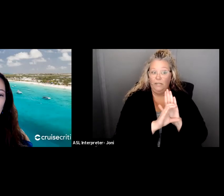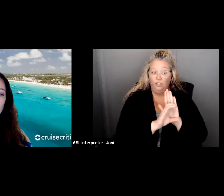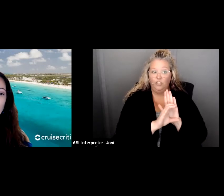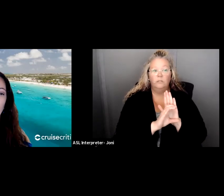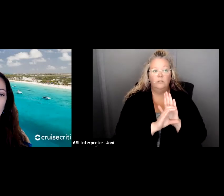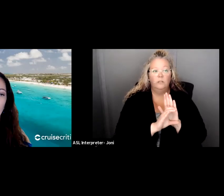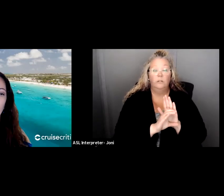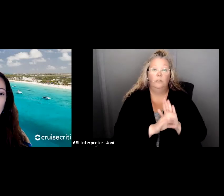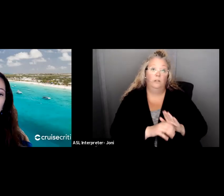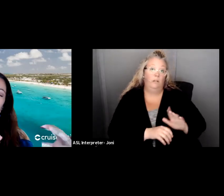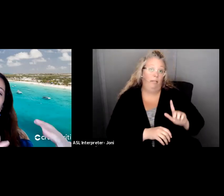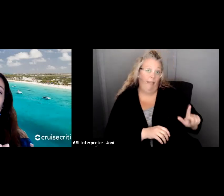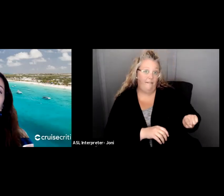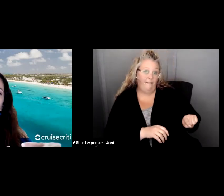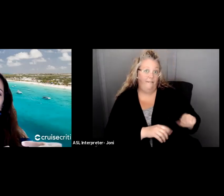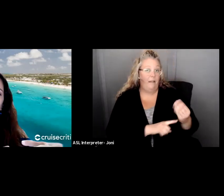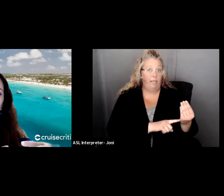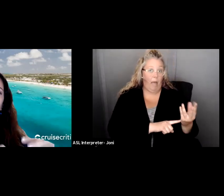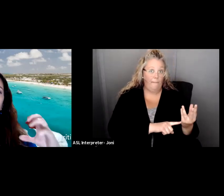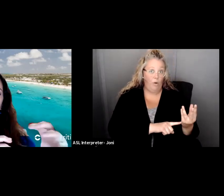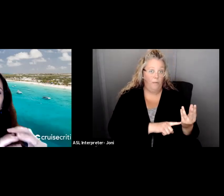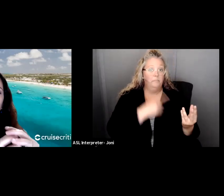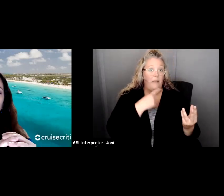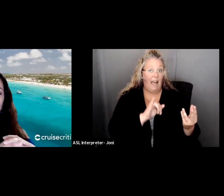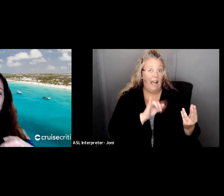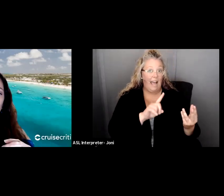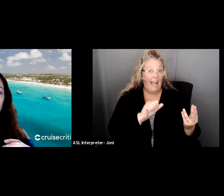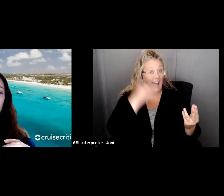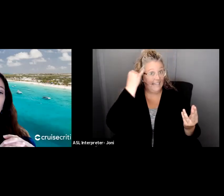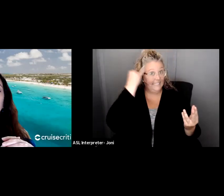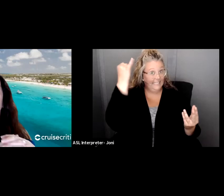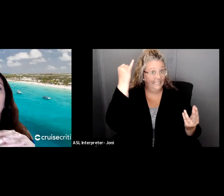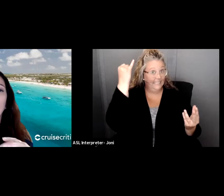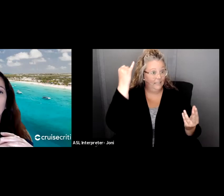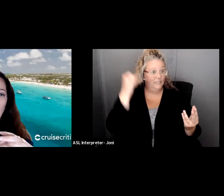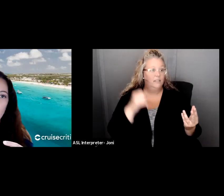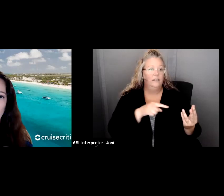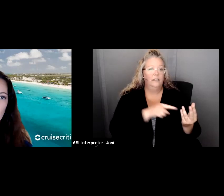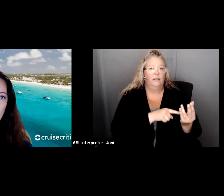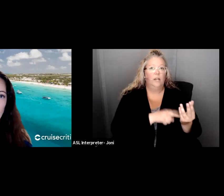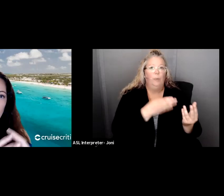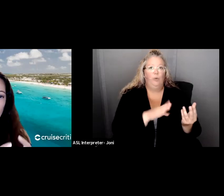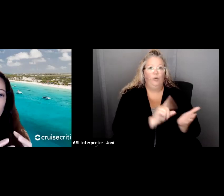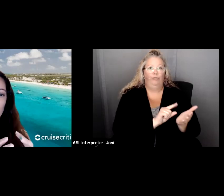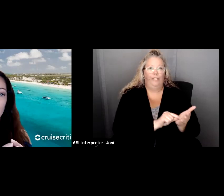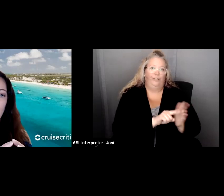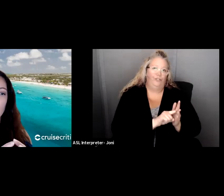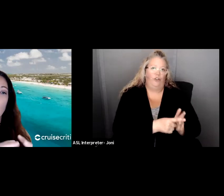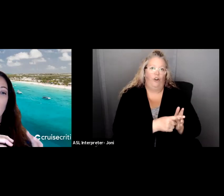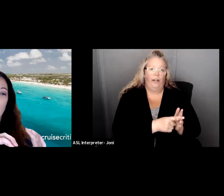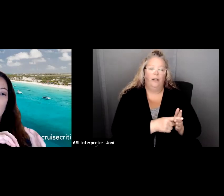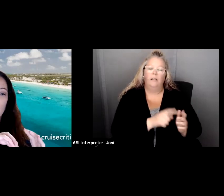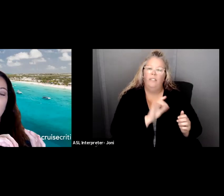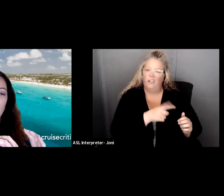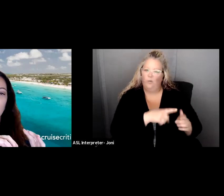at the bottom left hand corner and it has the blueprint by it. That's where we're going to start. And that's where all nonprofits or centers start.